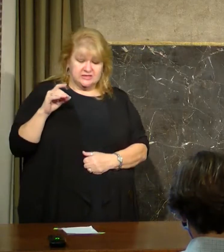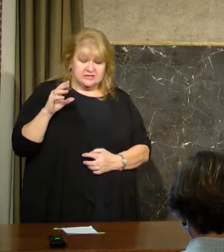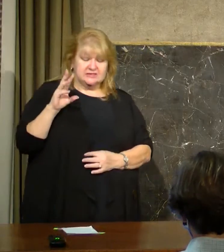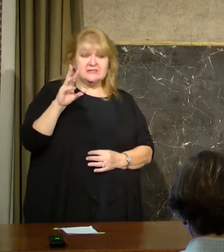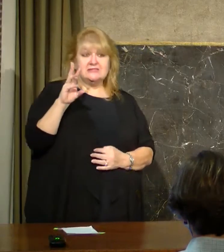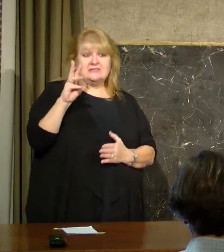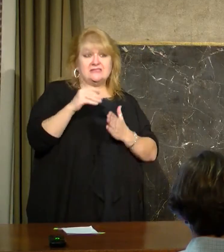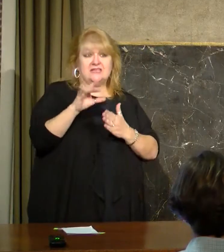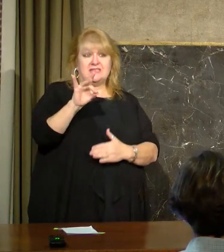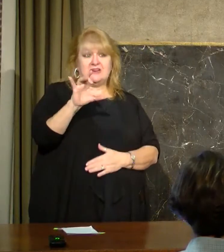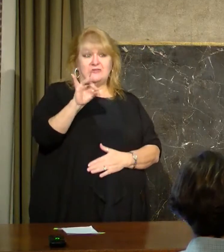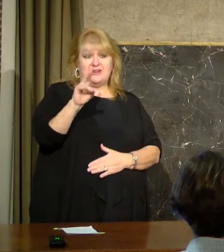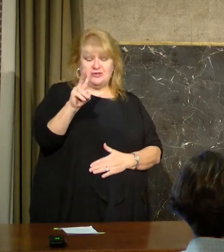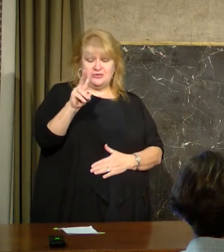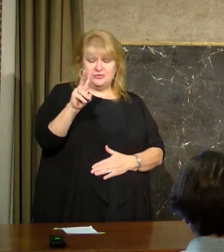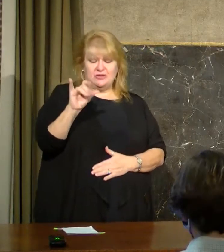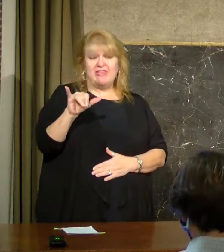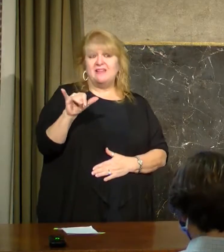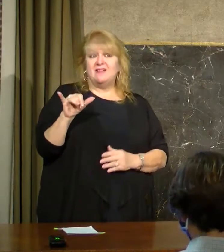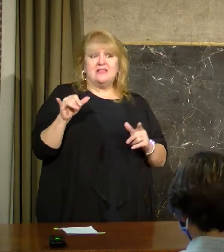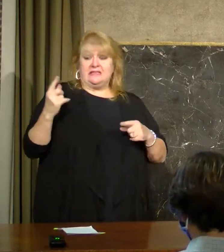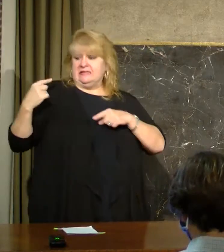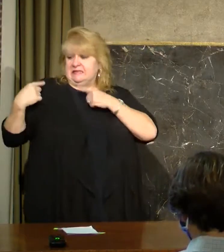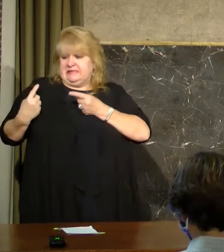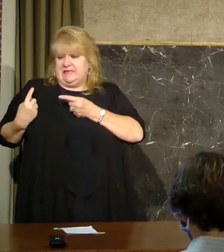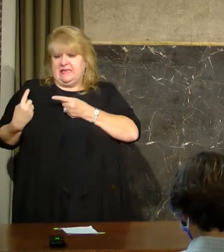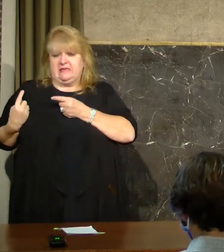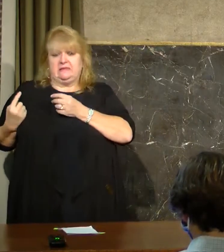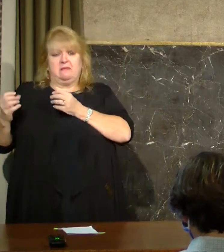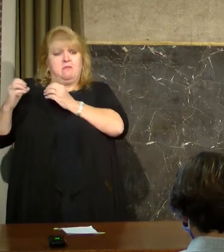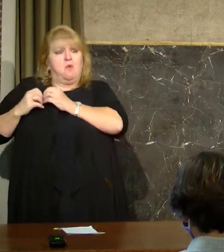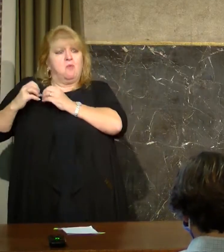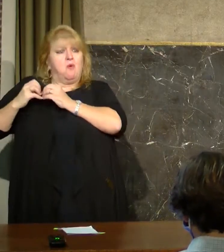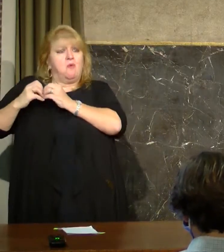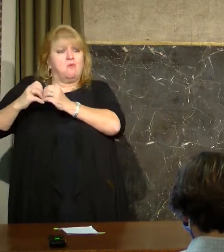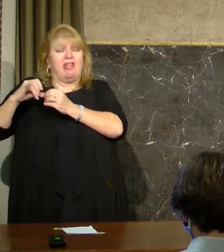highest number of daily cases that we've reported at any point in the pandemic.